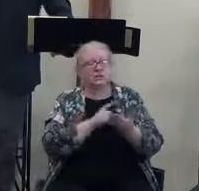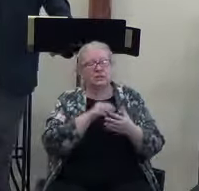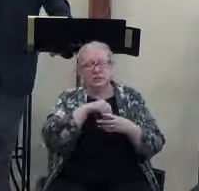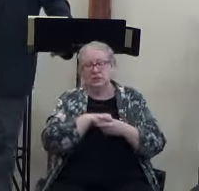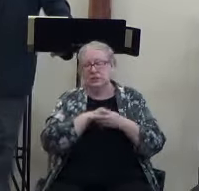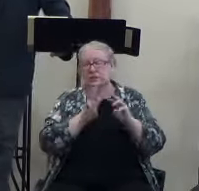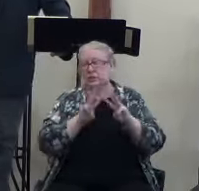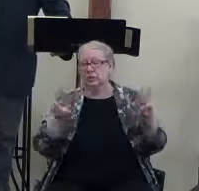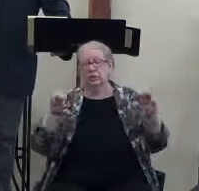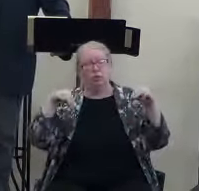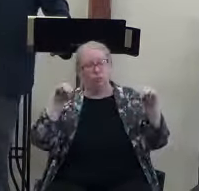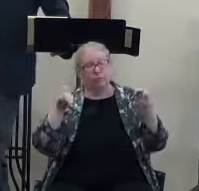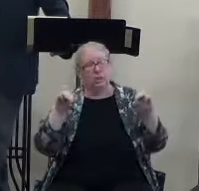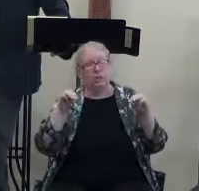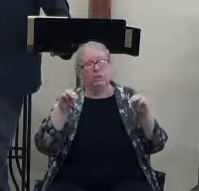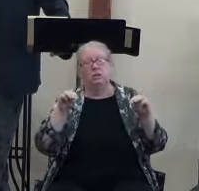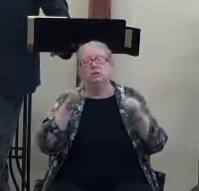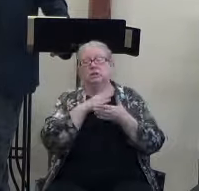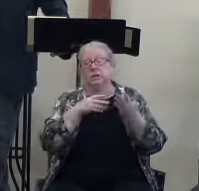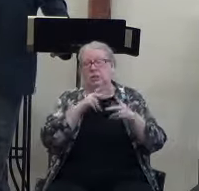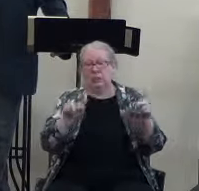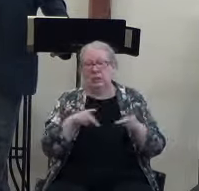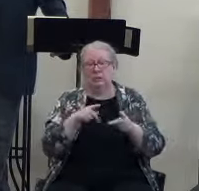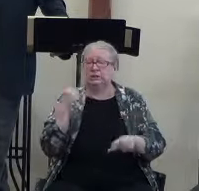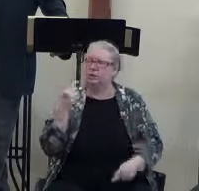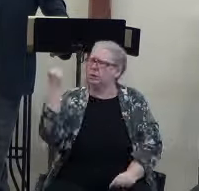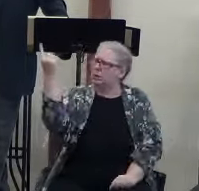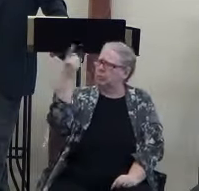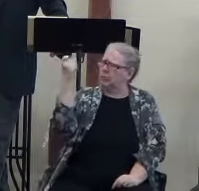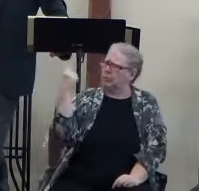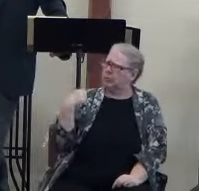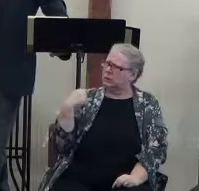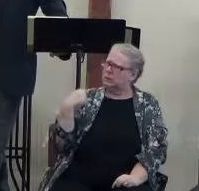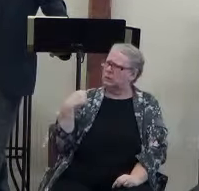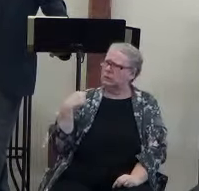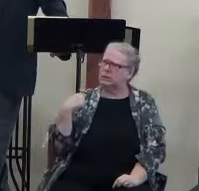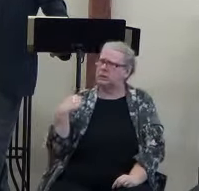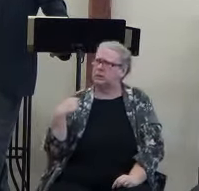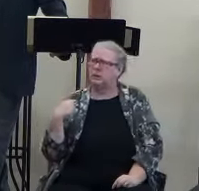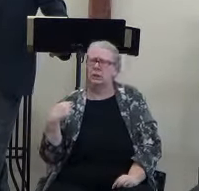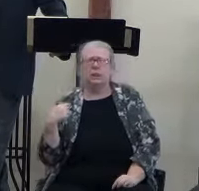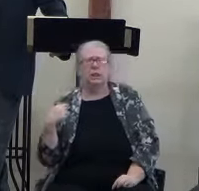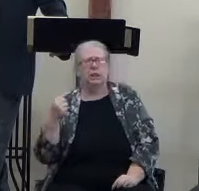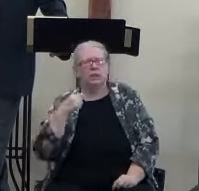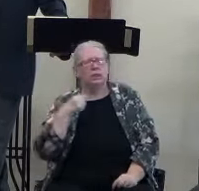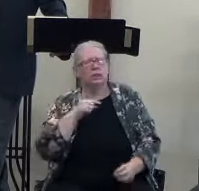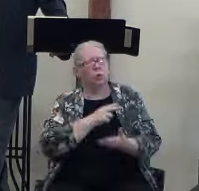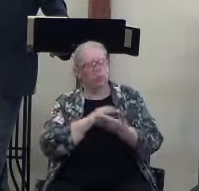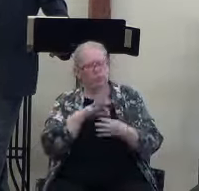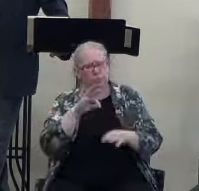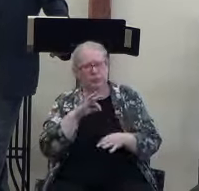Walmart or someplace or even here at church, and somebody will ask me a question, and the Holy Spirit will remind me about the scripture.